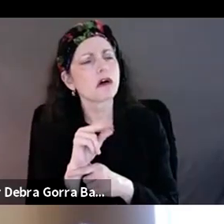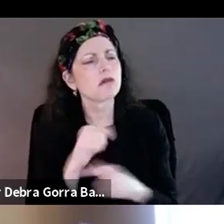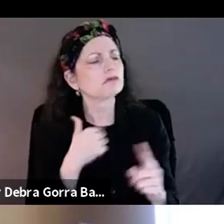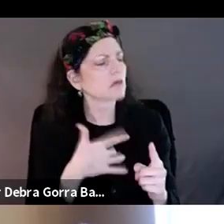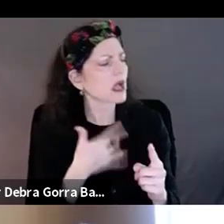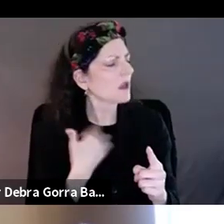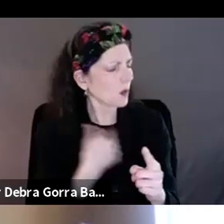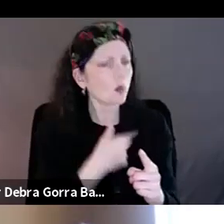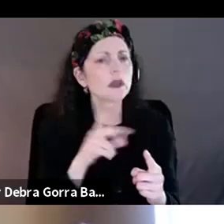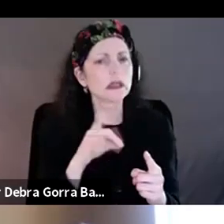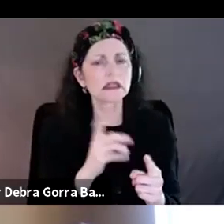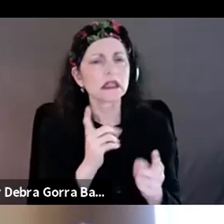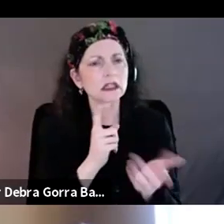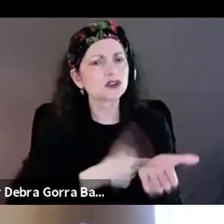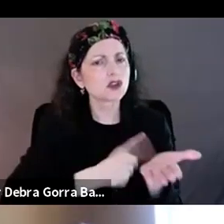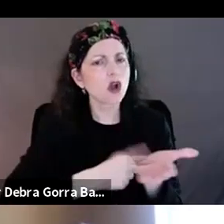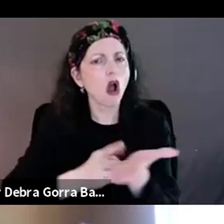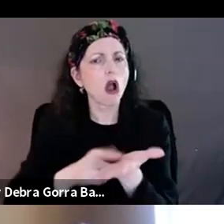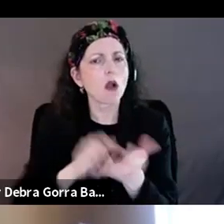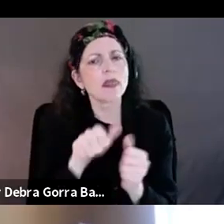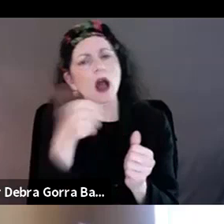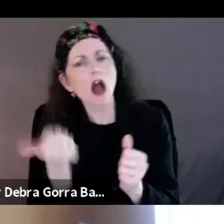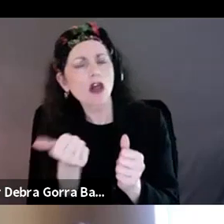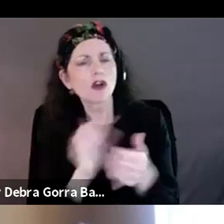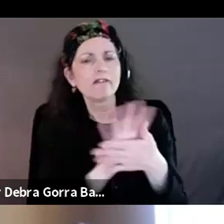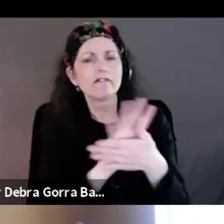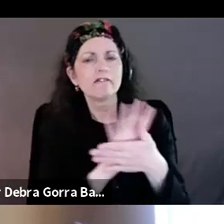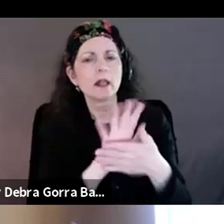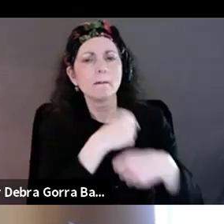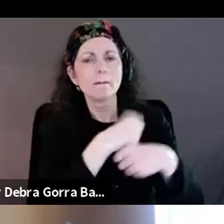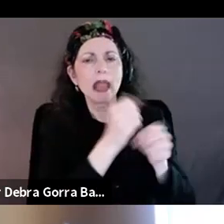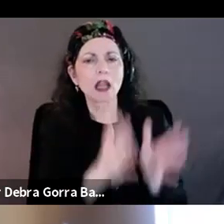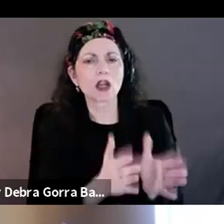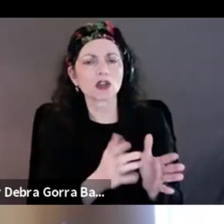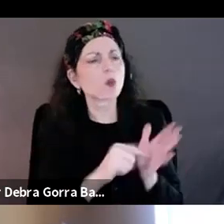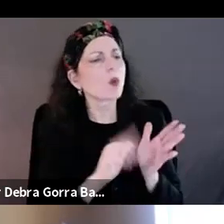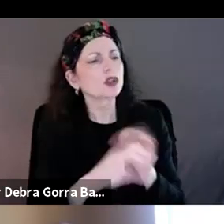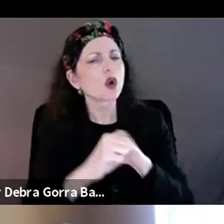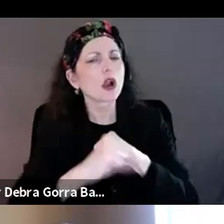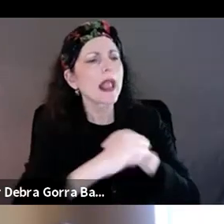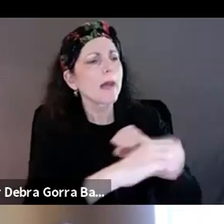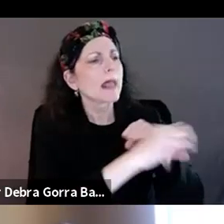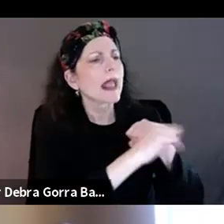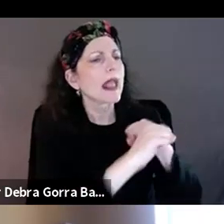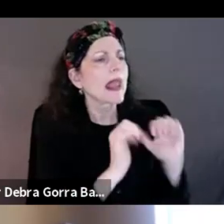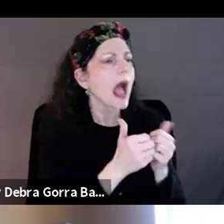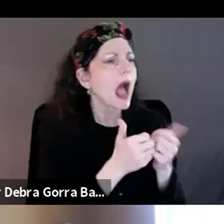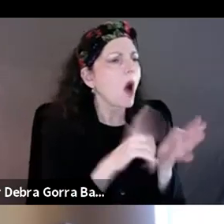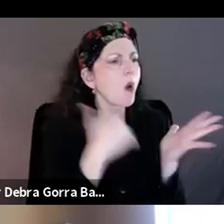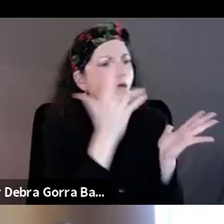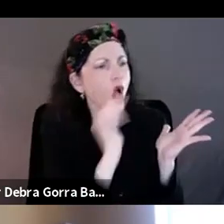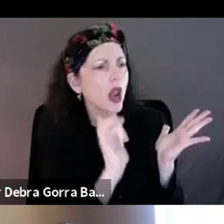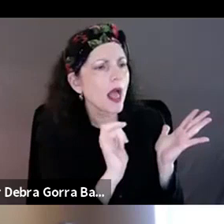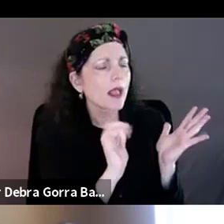other filmmakers about their campaigns and really gathered a lot of information. But Nicole is absolutely right.